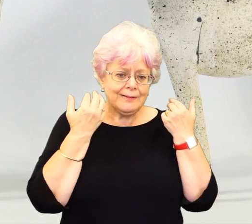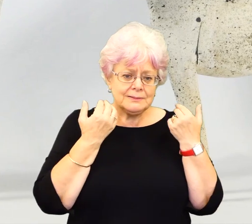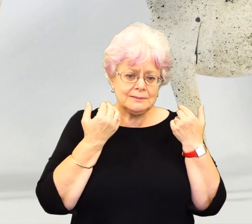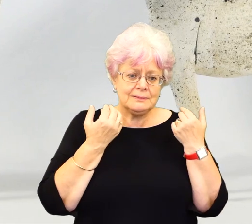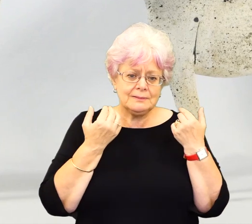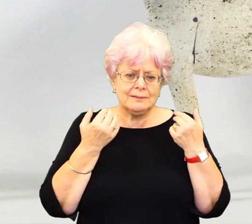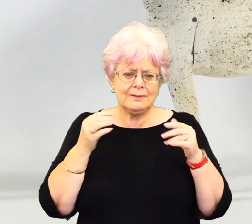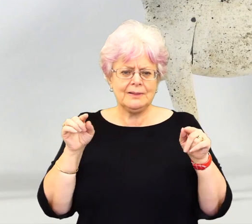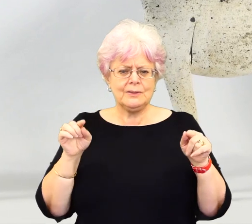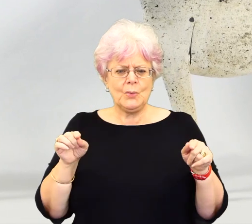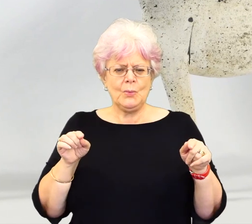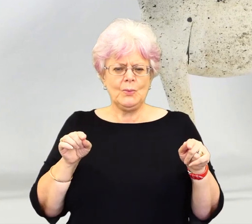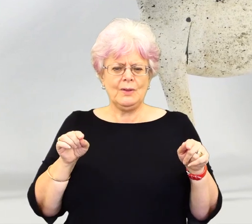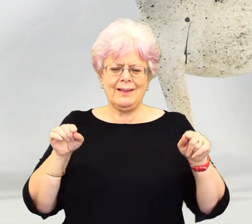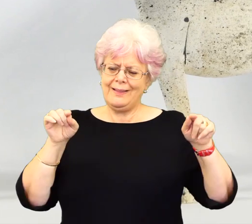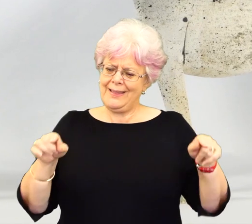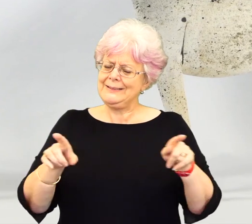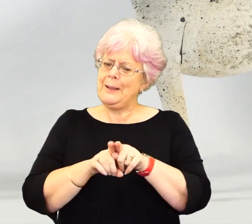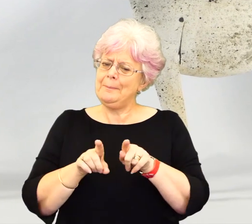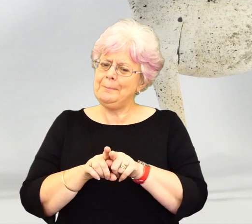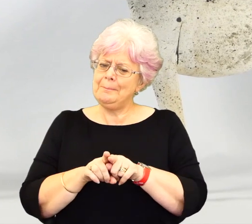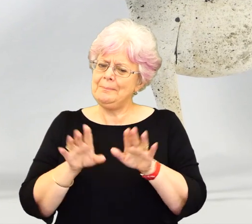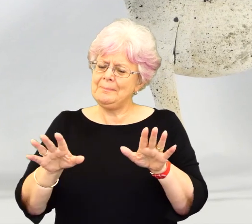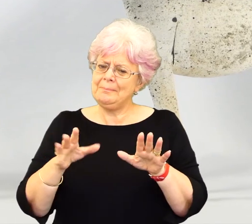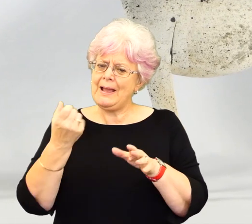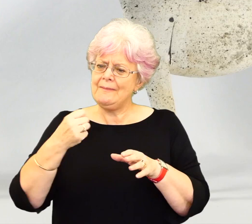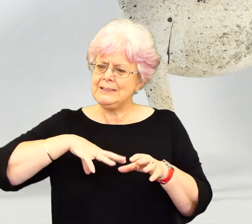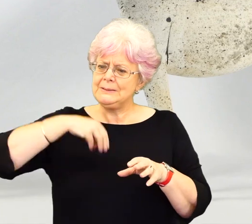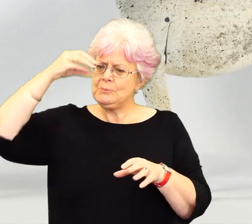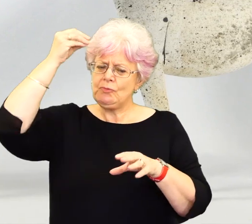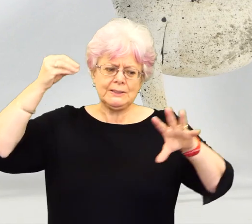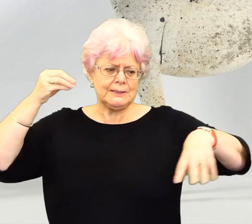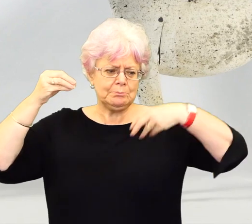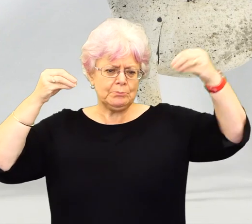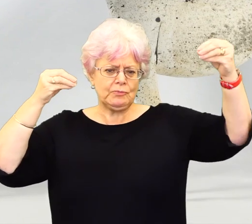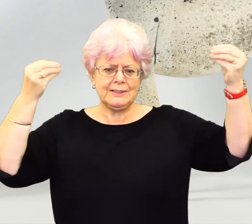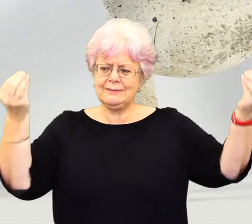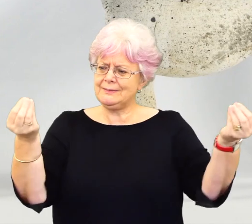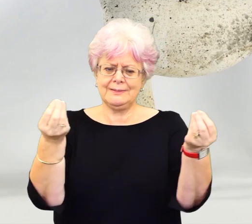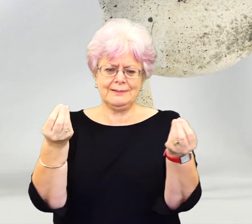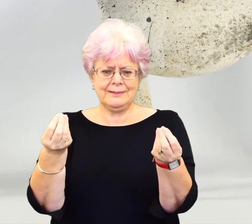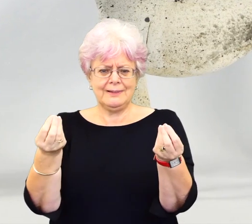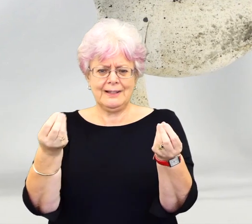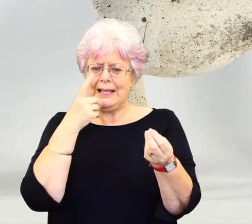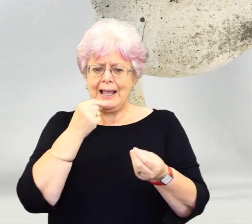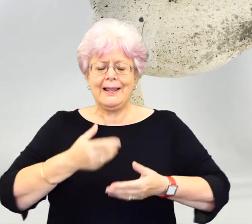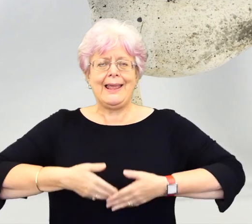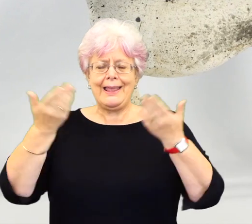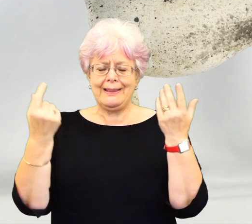of animal. You're in their consciousness, and you're in your sort of thing, so moment of two spirits. So would you say, thinking